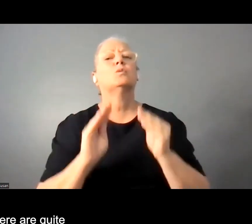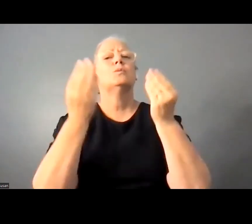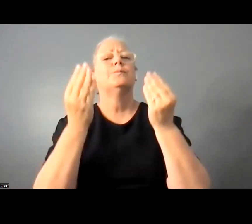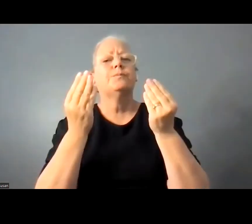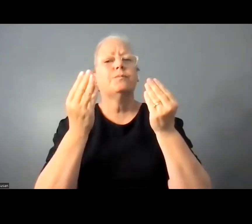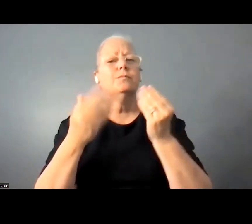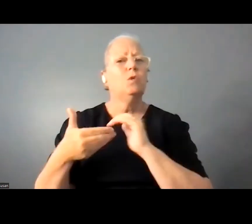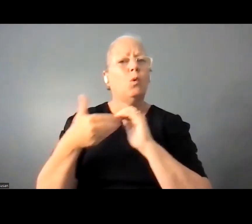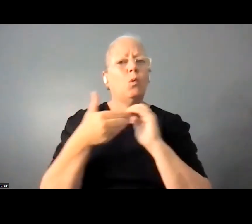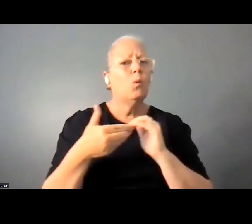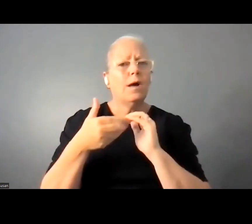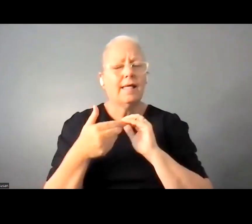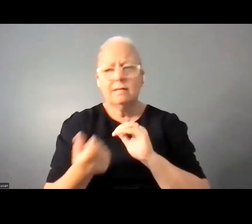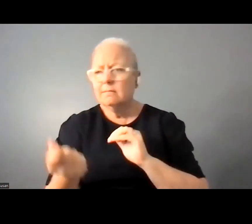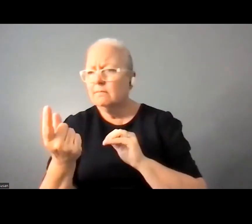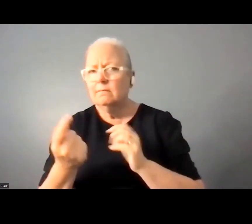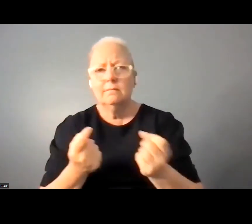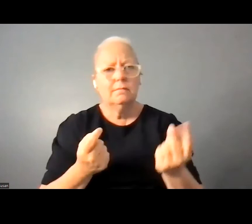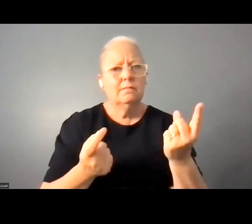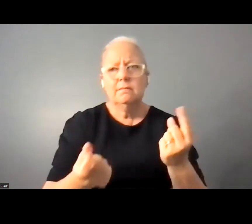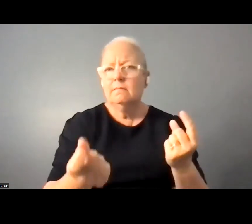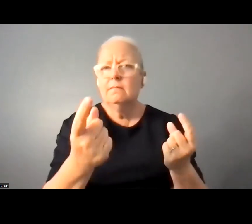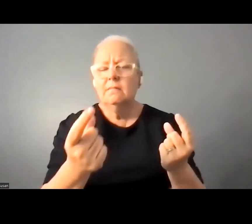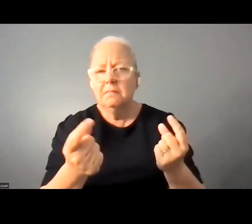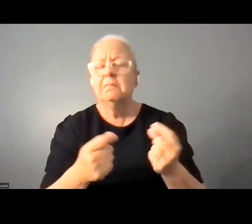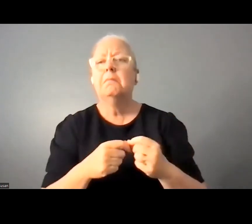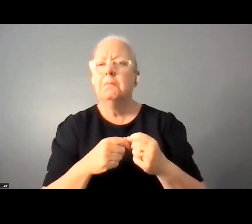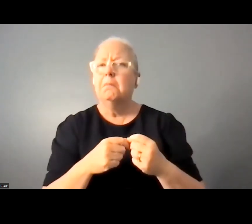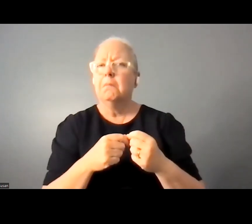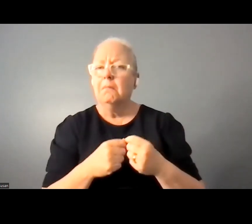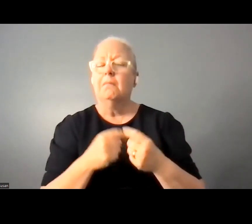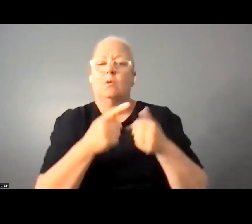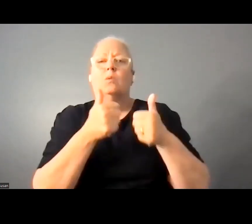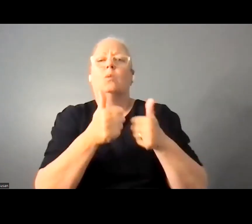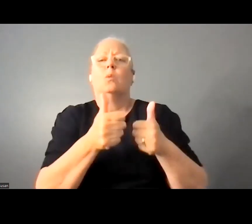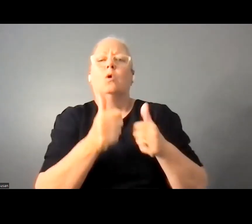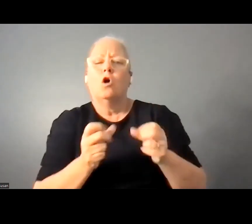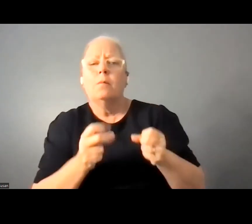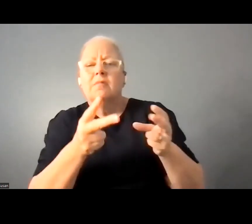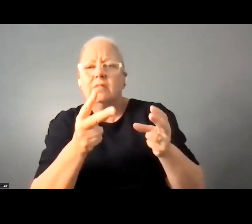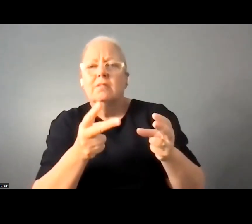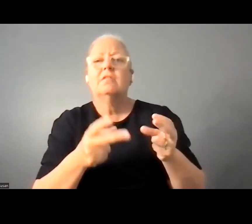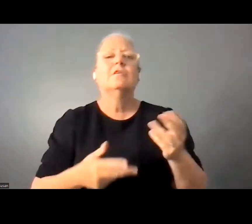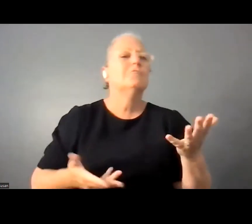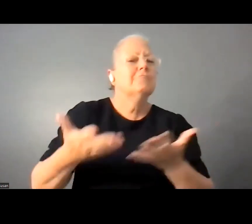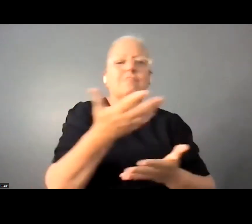create uh greater opportunities for interaction and for collective action uh